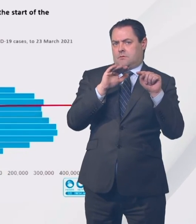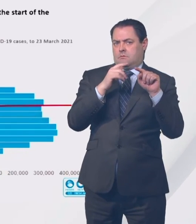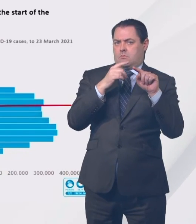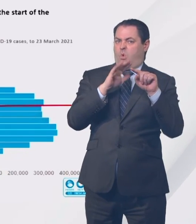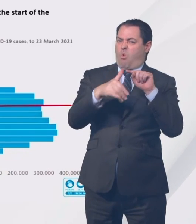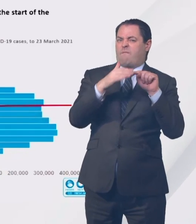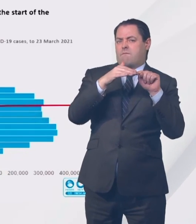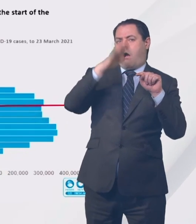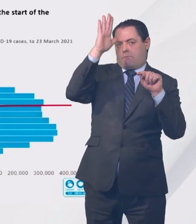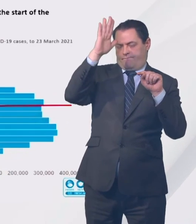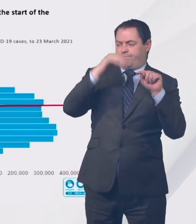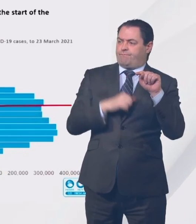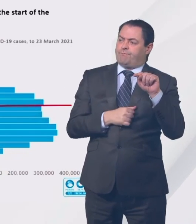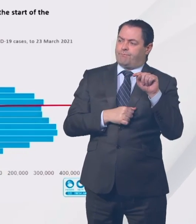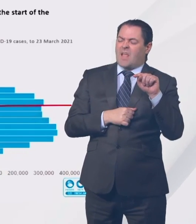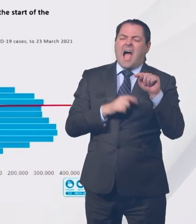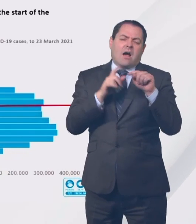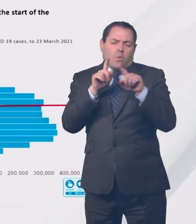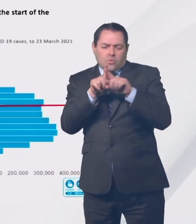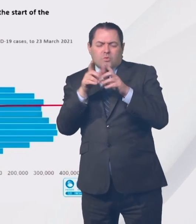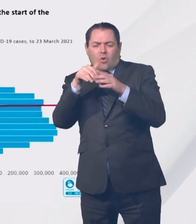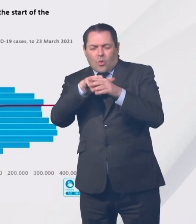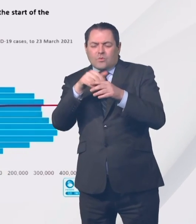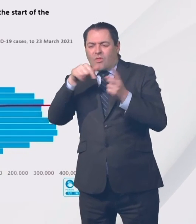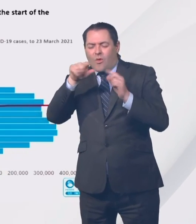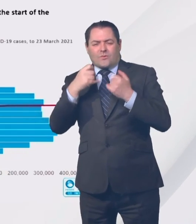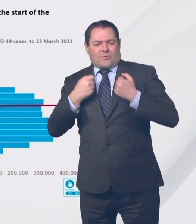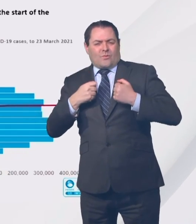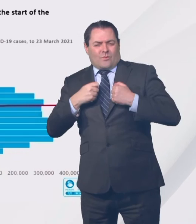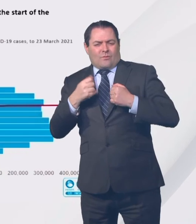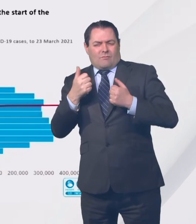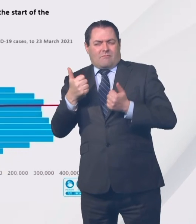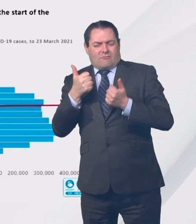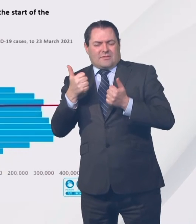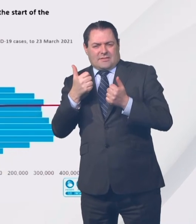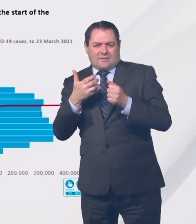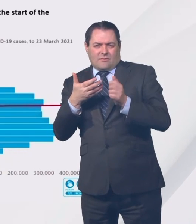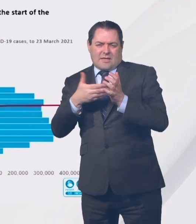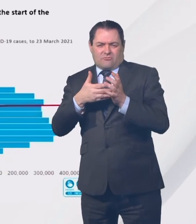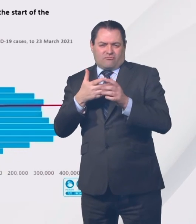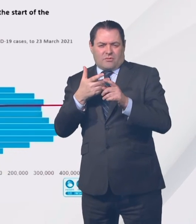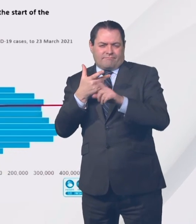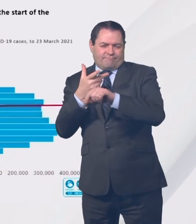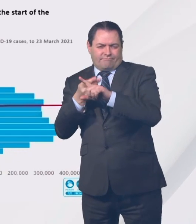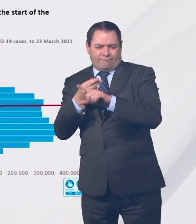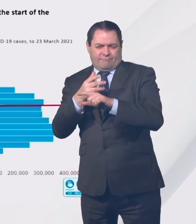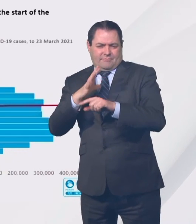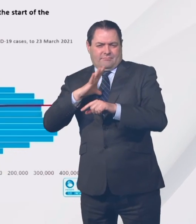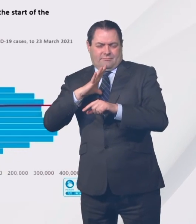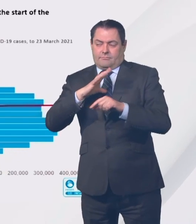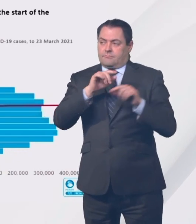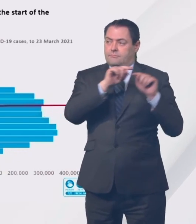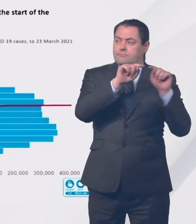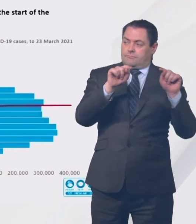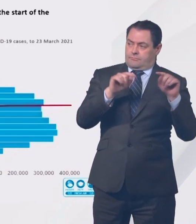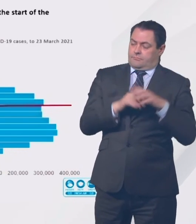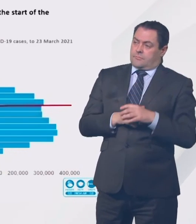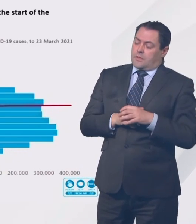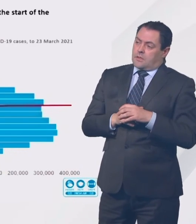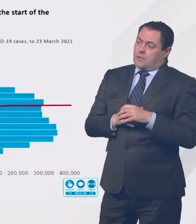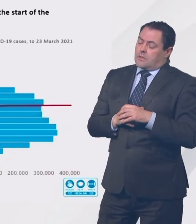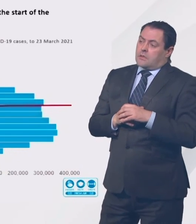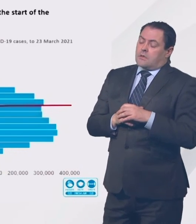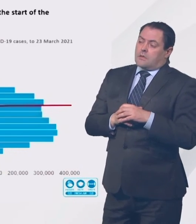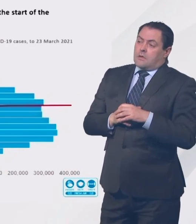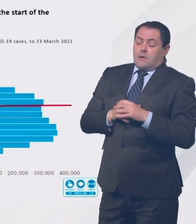plus people who've got pre-existing health conditions. The final cases have been found, and I really want to stress that anybody who in